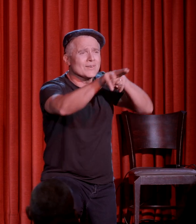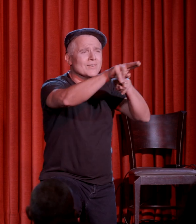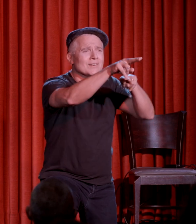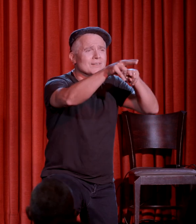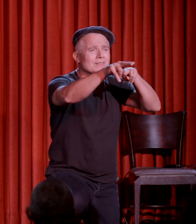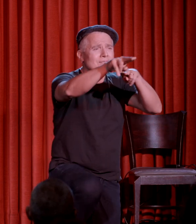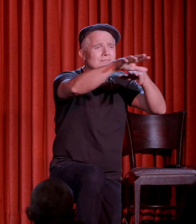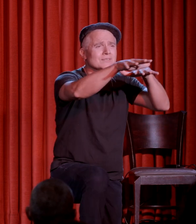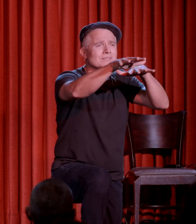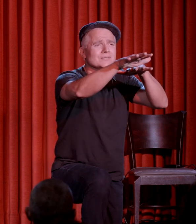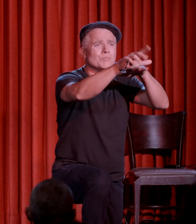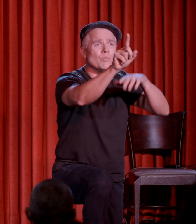way away somewhere.